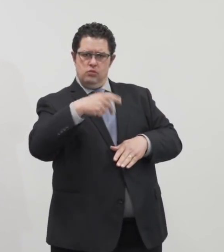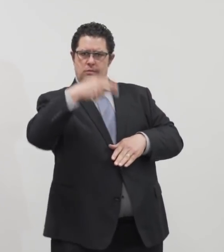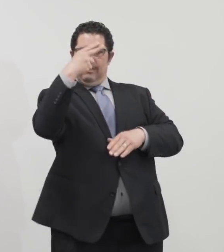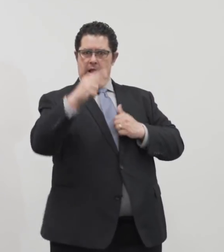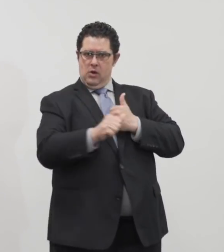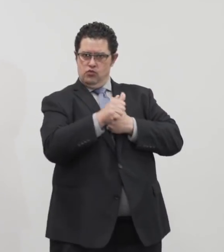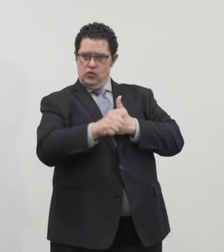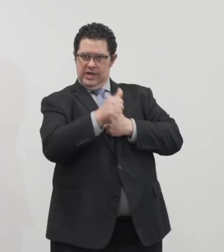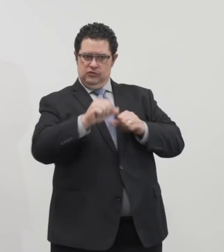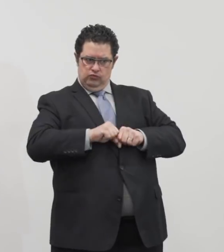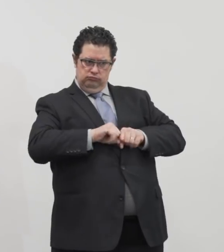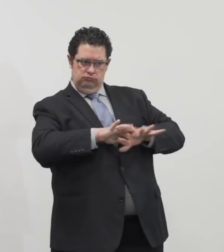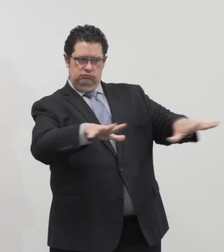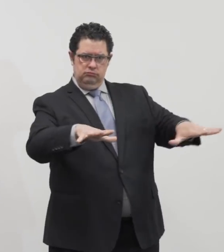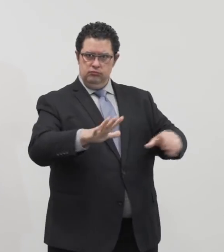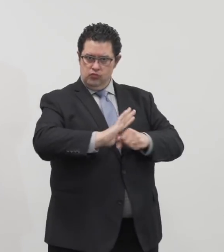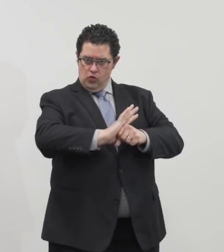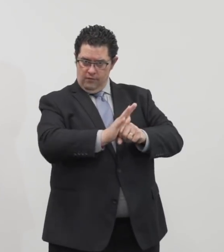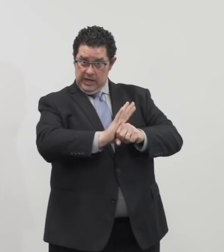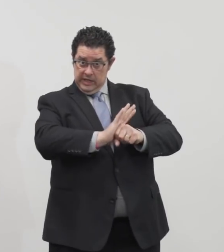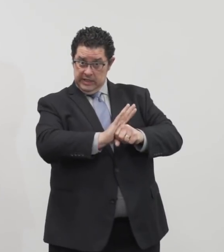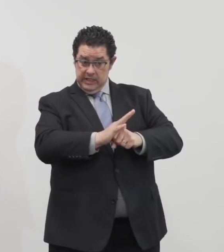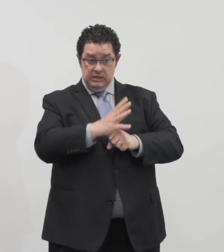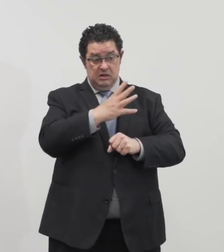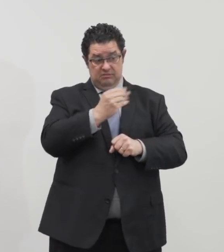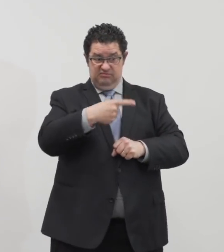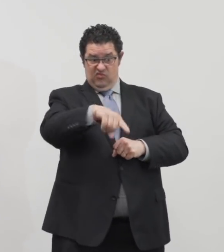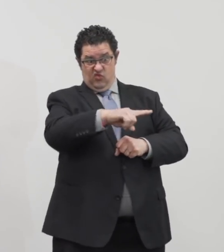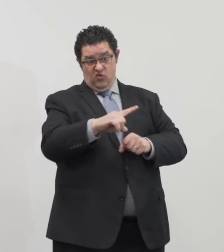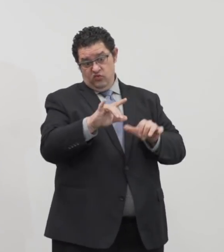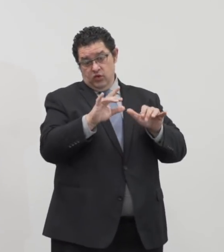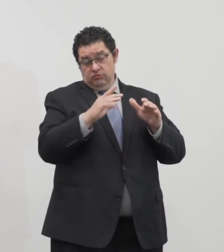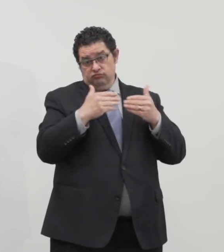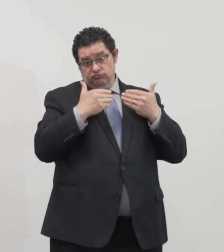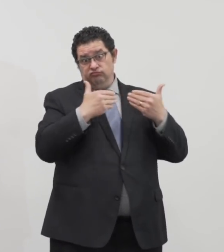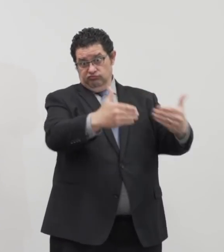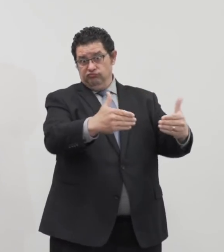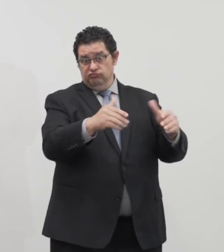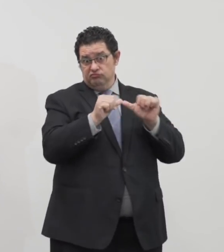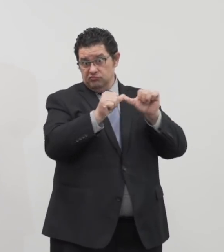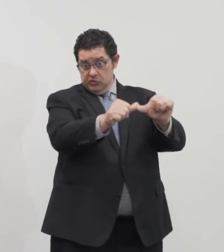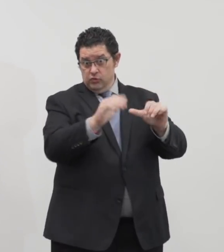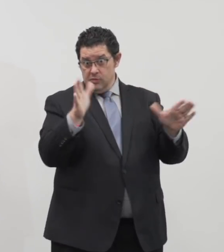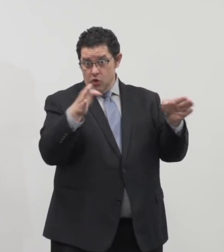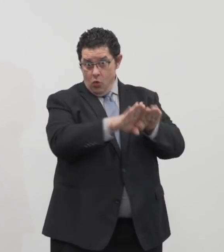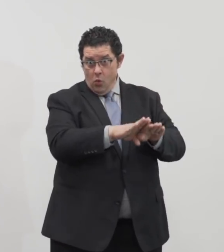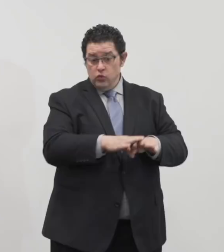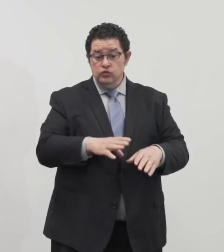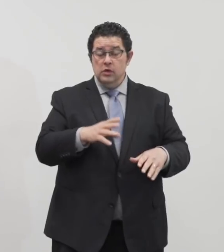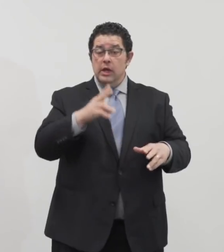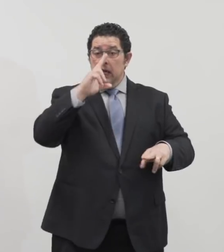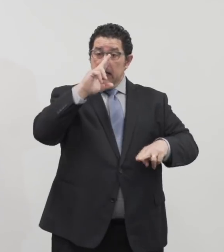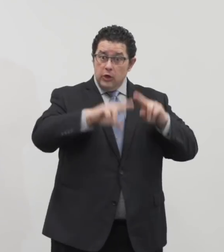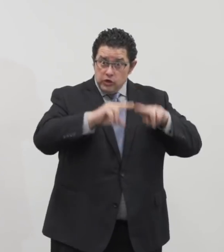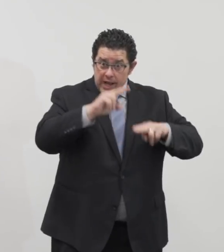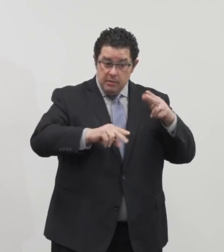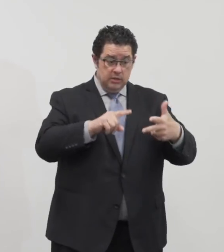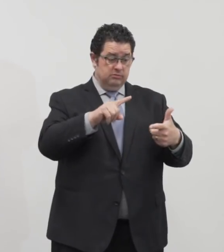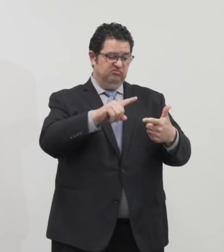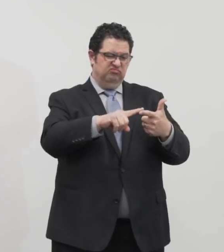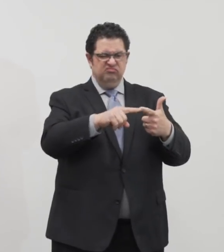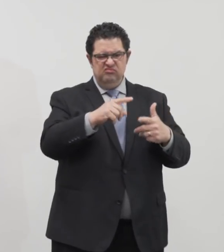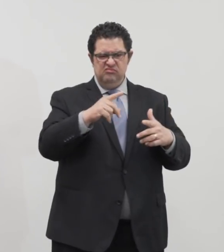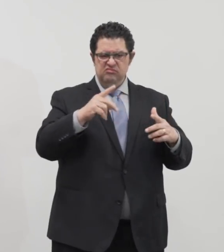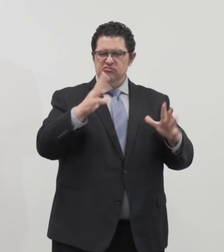transmission of COVID-19 infections and those will remain closed. Those will be entertainment, conference and